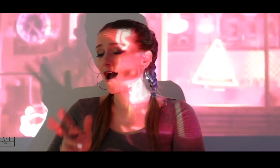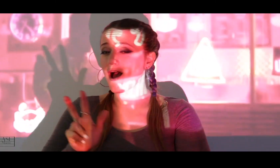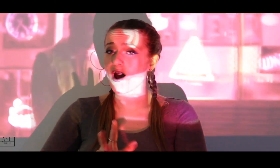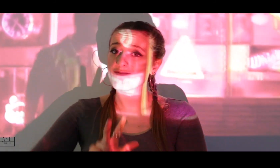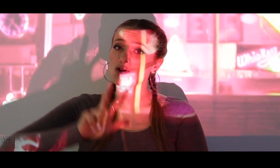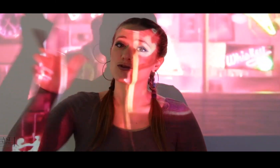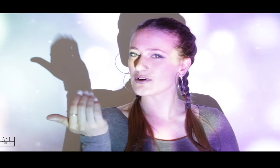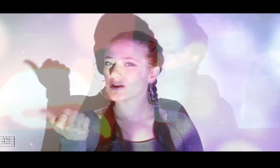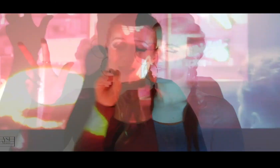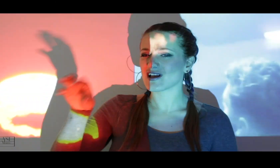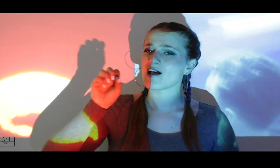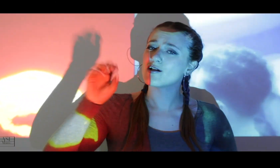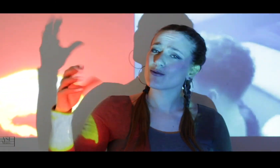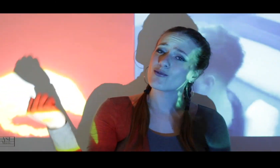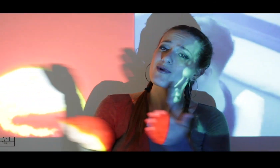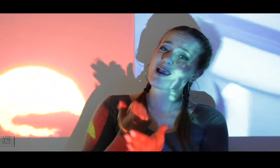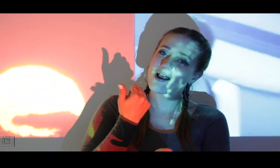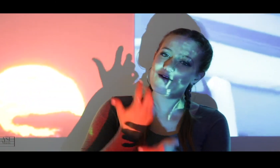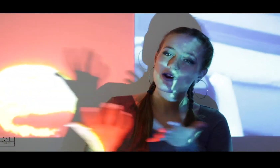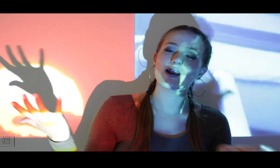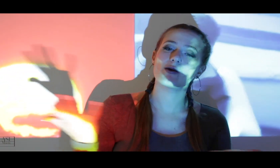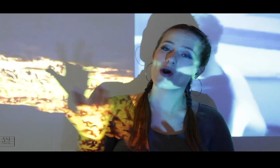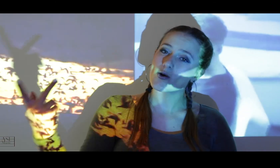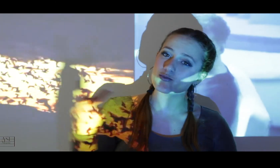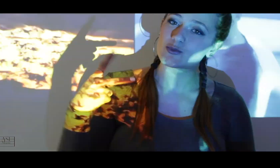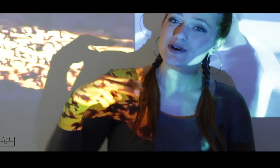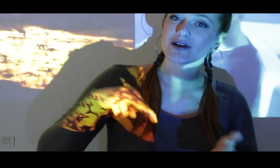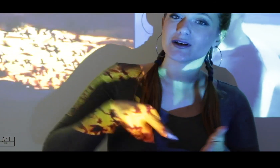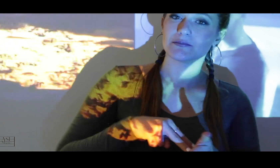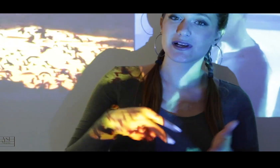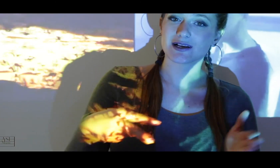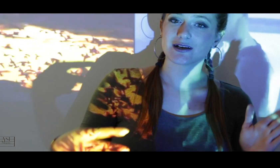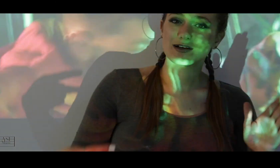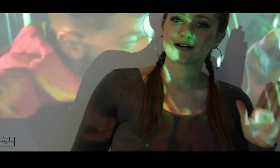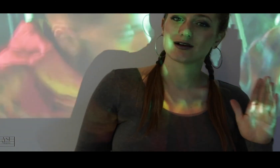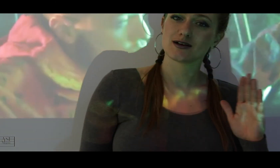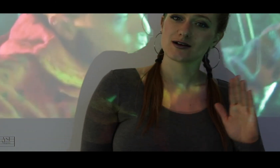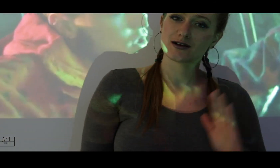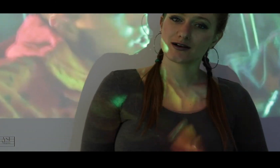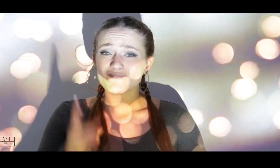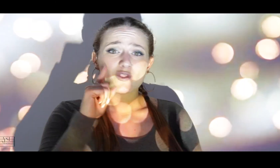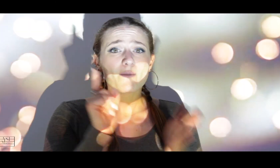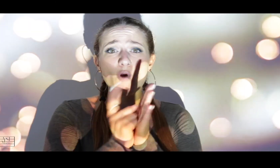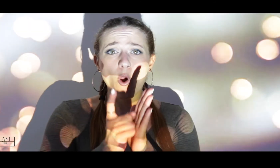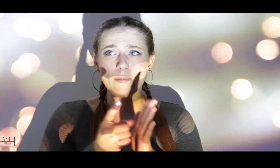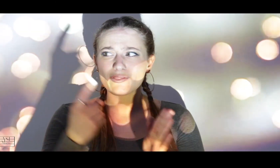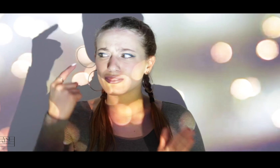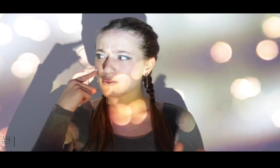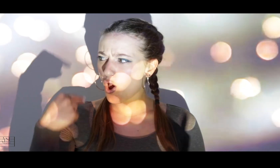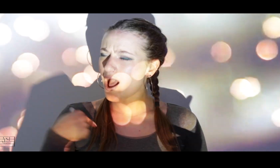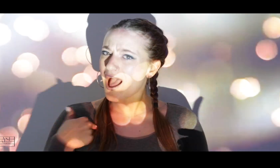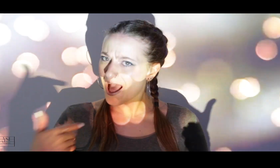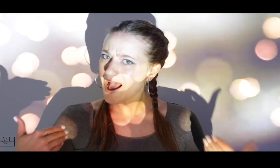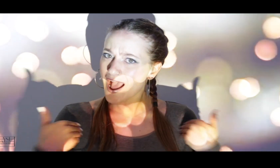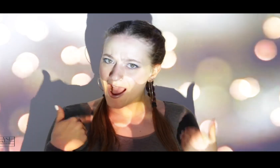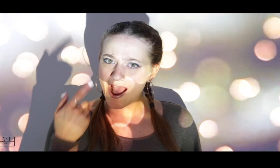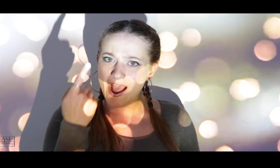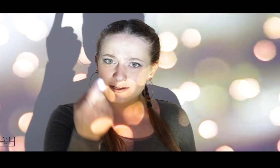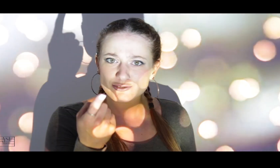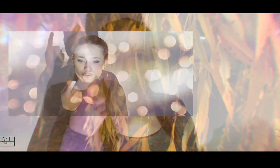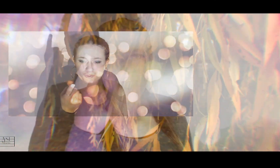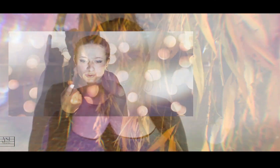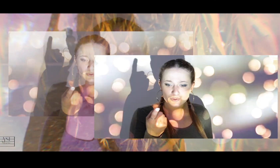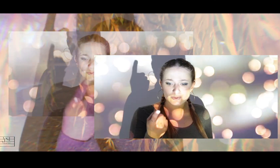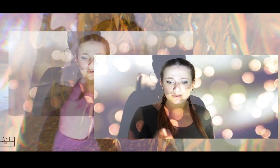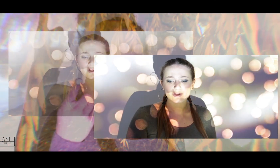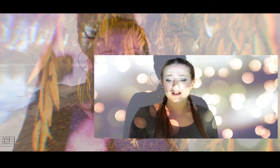wrapped up three Saying everything we mean Oh, mom and I was feeling like I